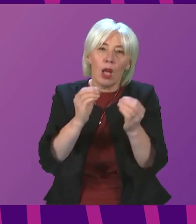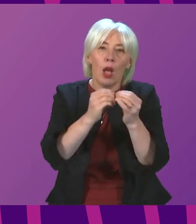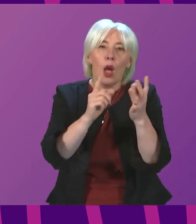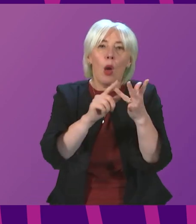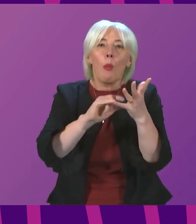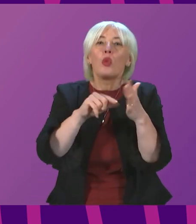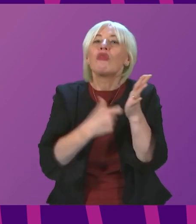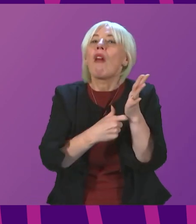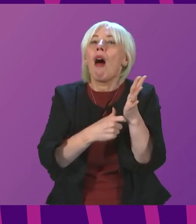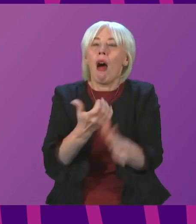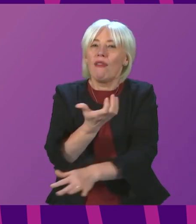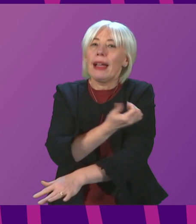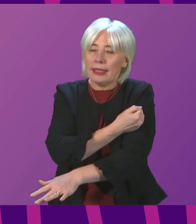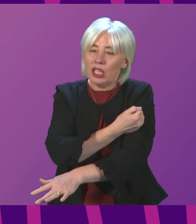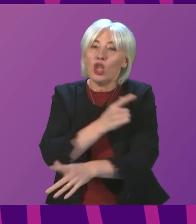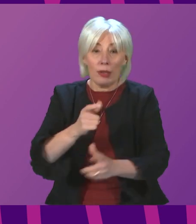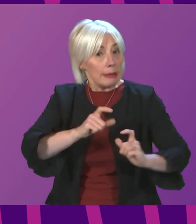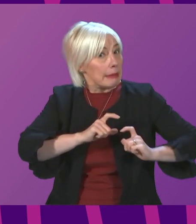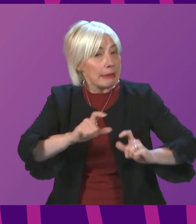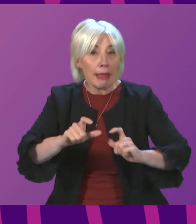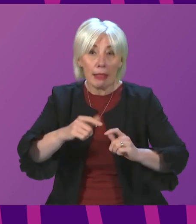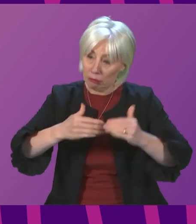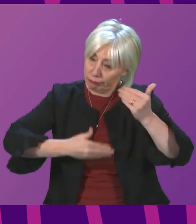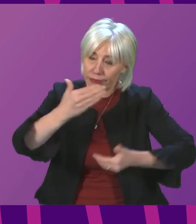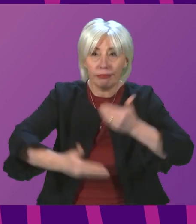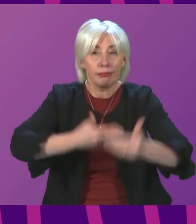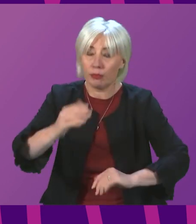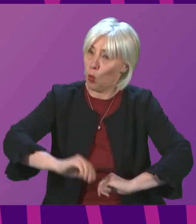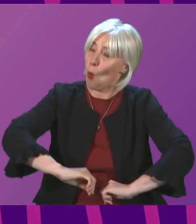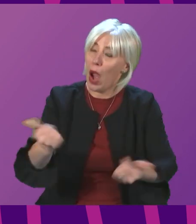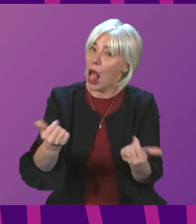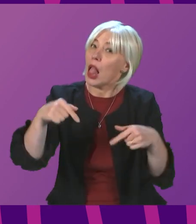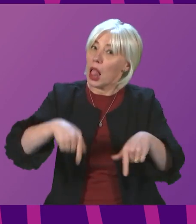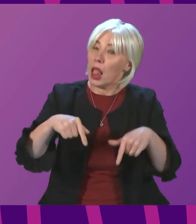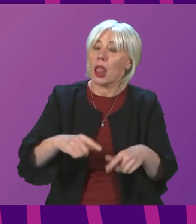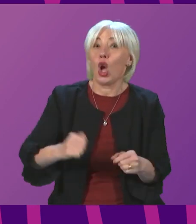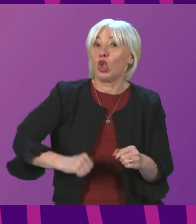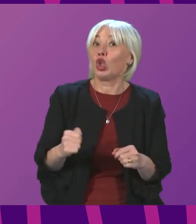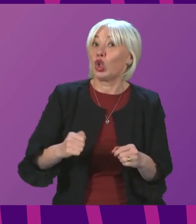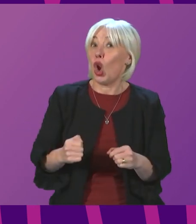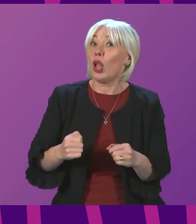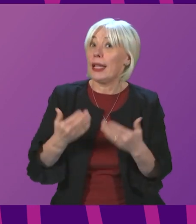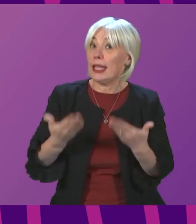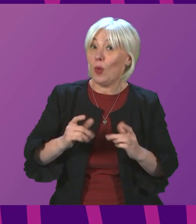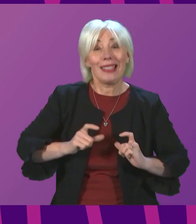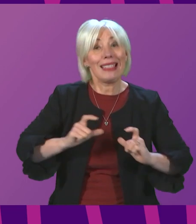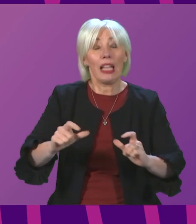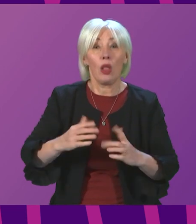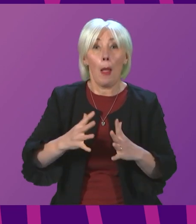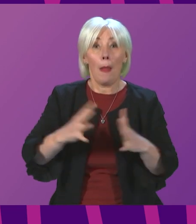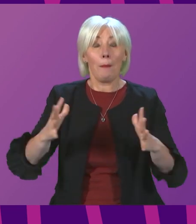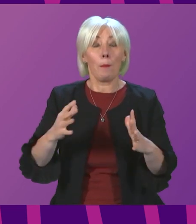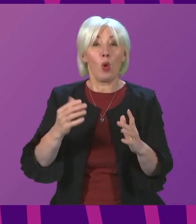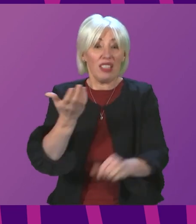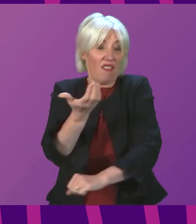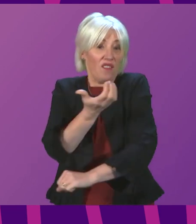vaccination. The programme, of course, continues to go exceptionally well. Scotland, as of now, continues to be the most vaccinated part